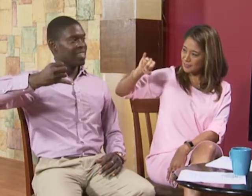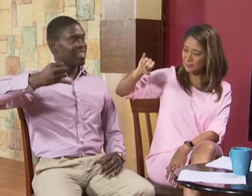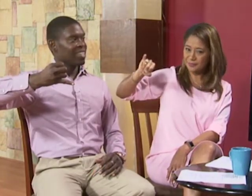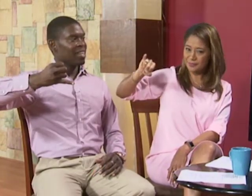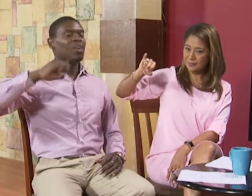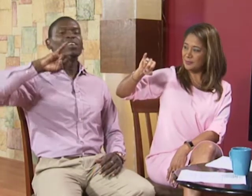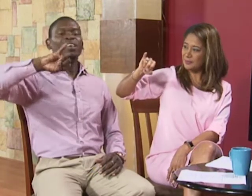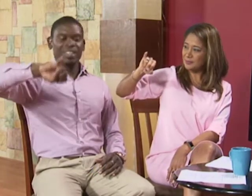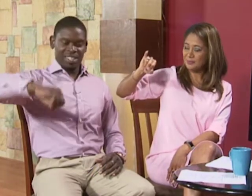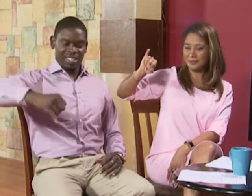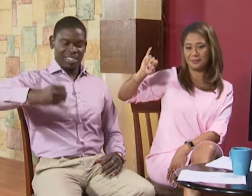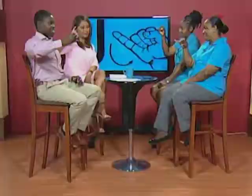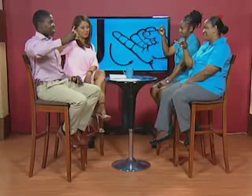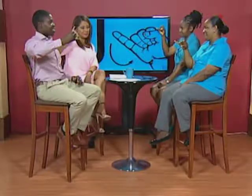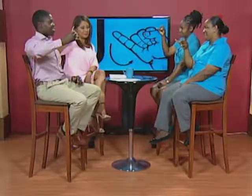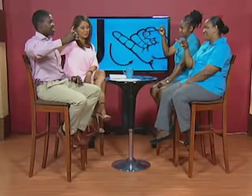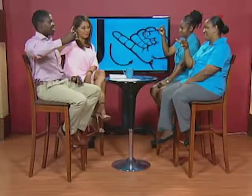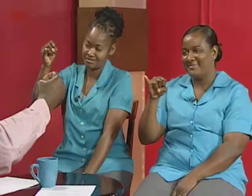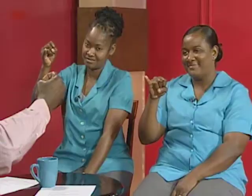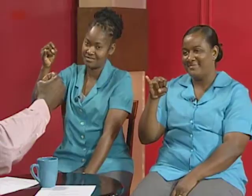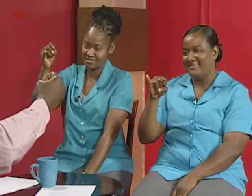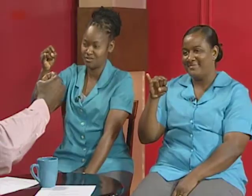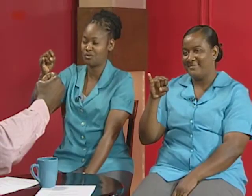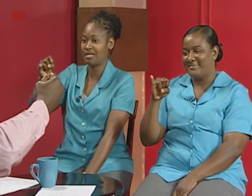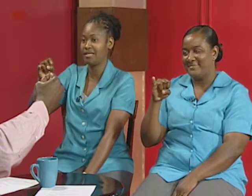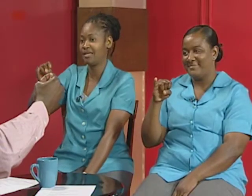okay okay okay